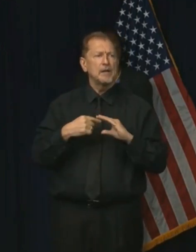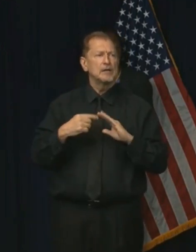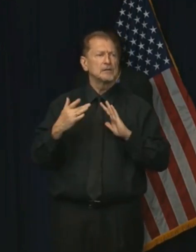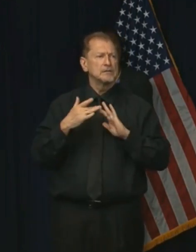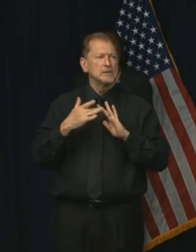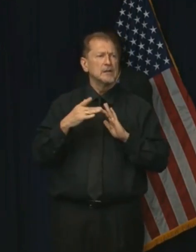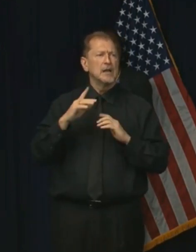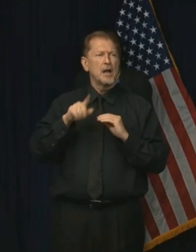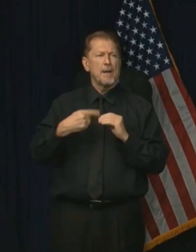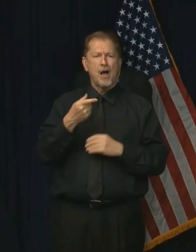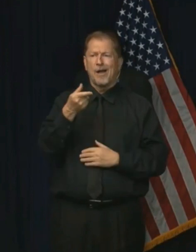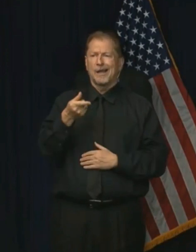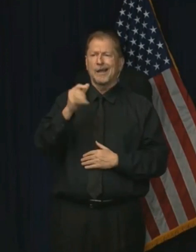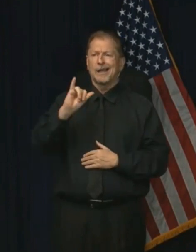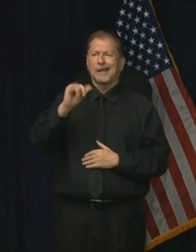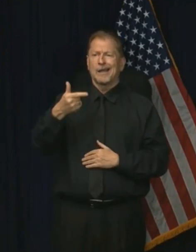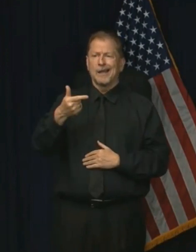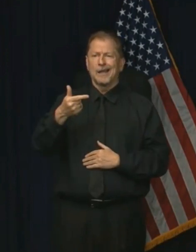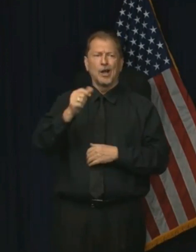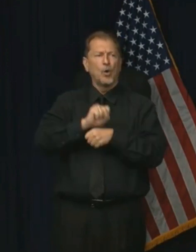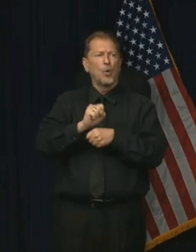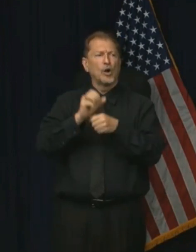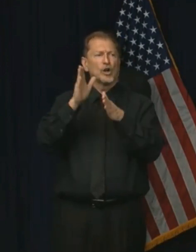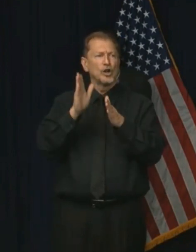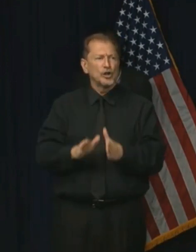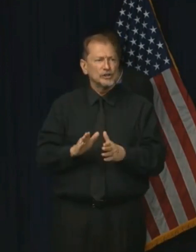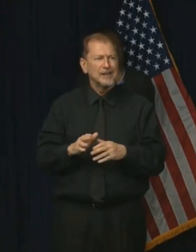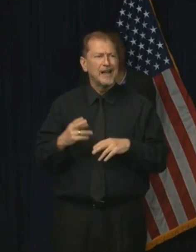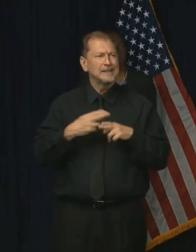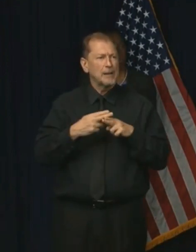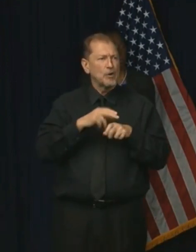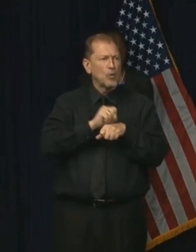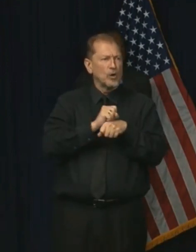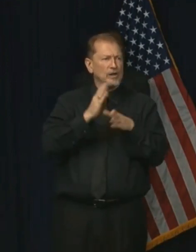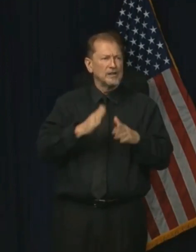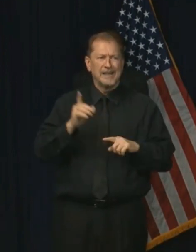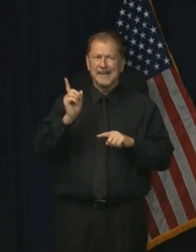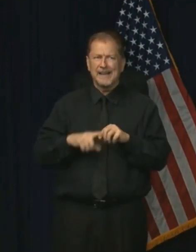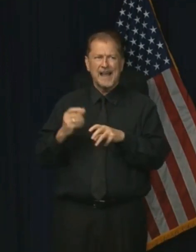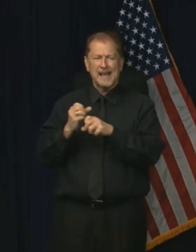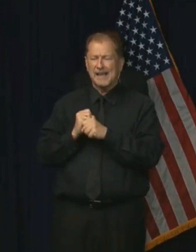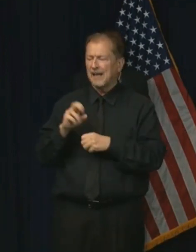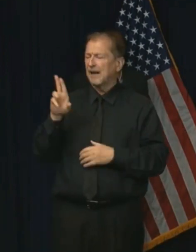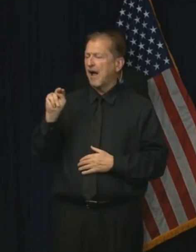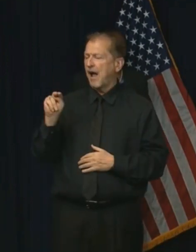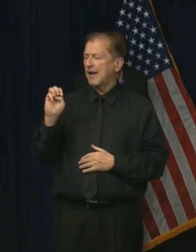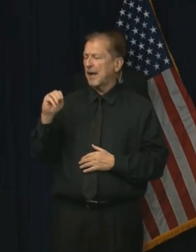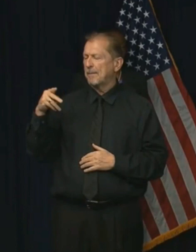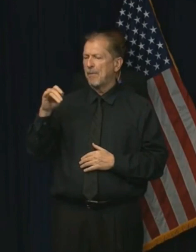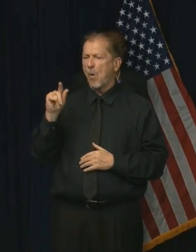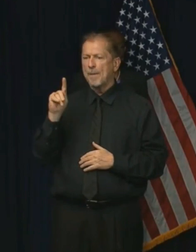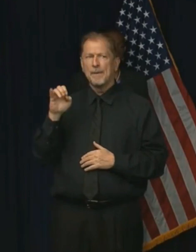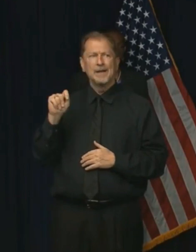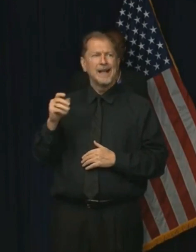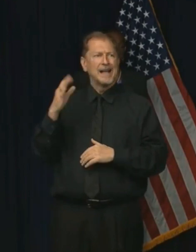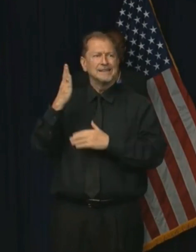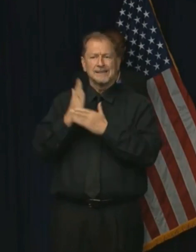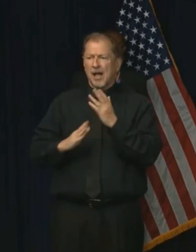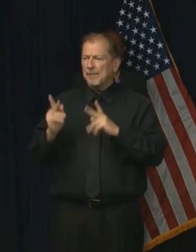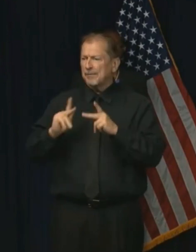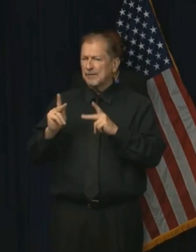gig workers getting unemployment and not able to get unemployment. Now they're also worried about their stimulus checks. They're not able to file.